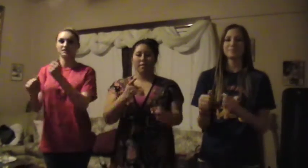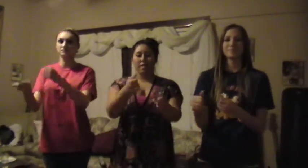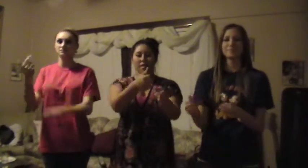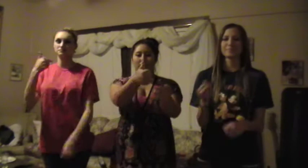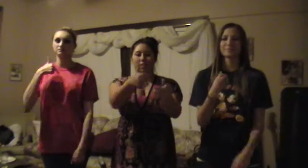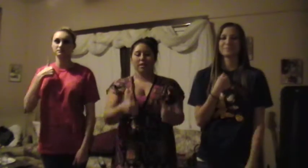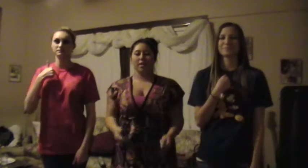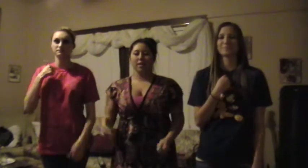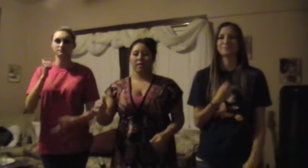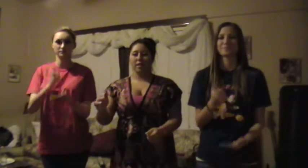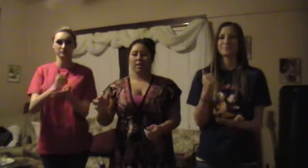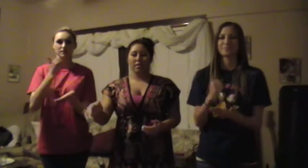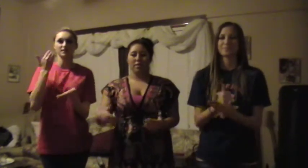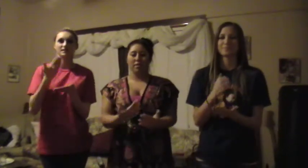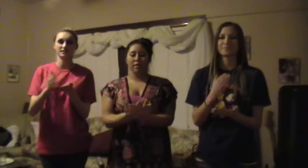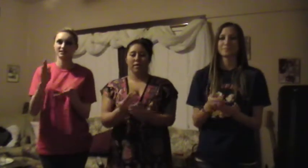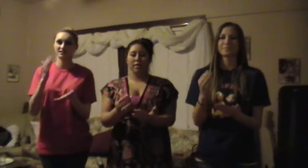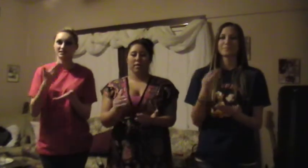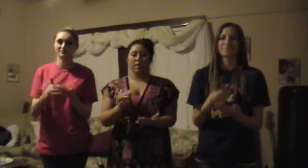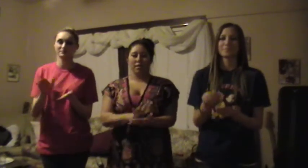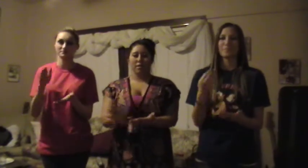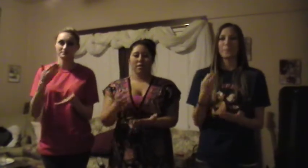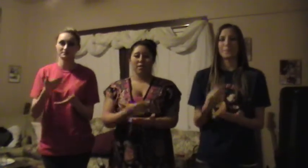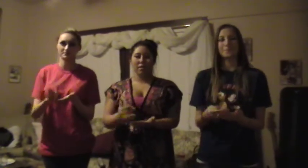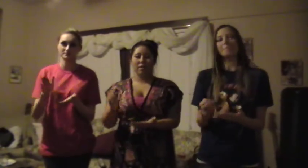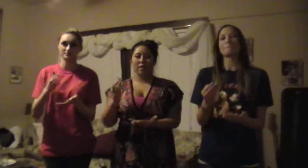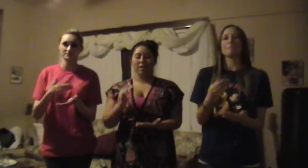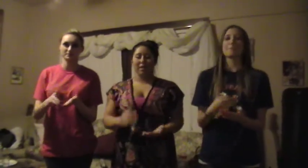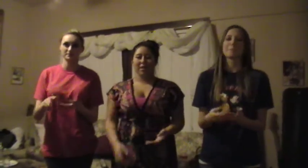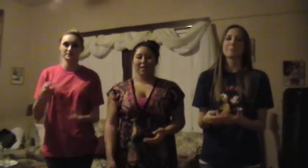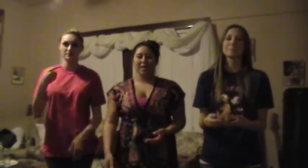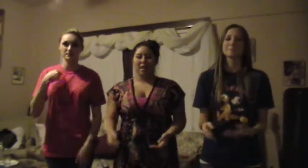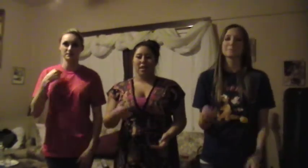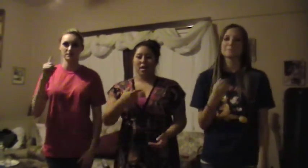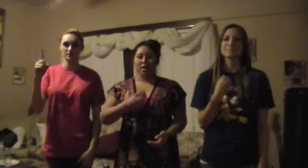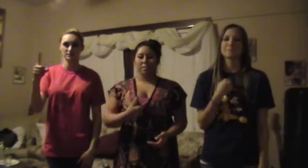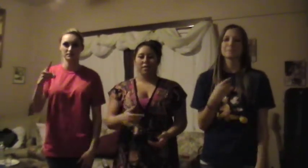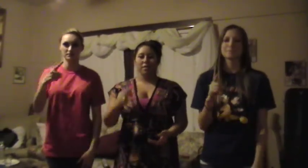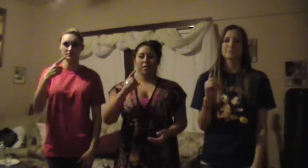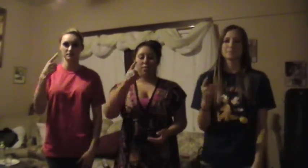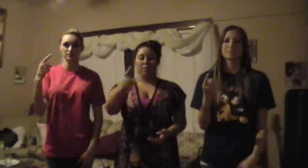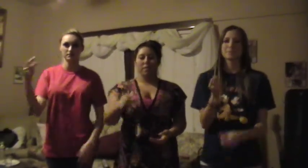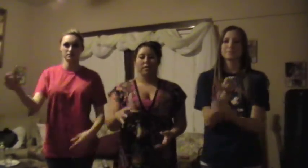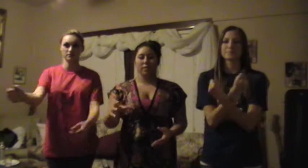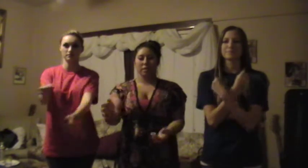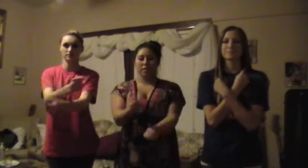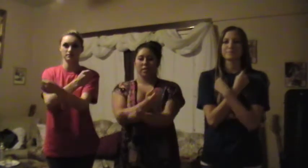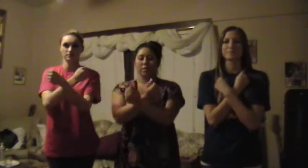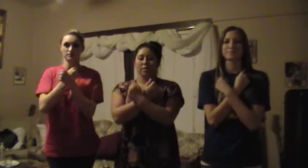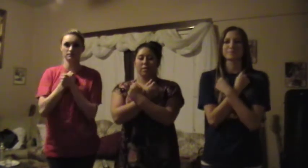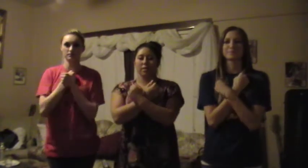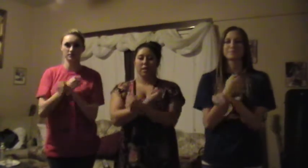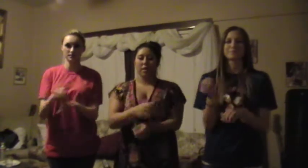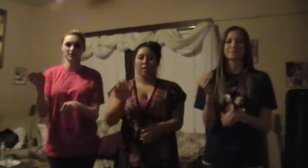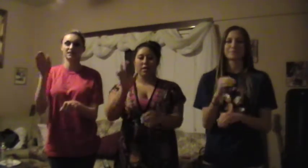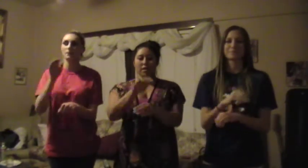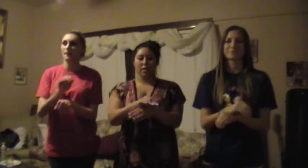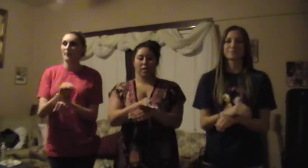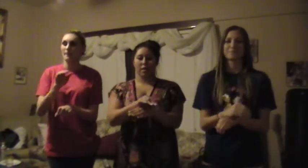follow me, everything is alright. I'll be the one to tuck you in at night